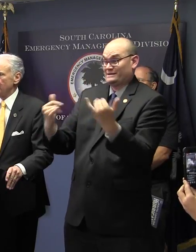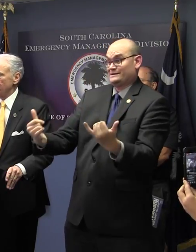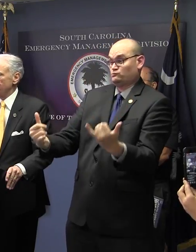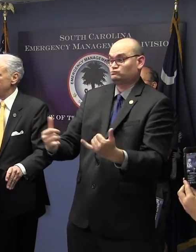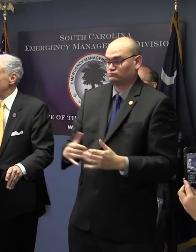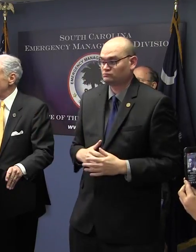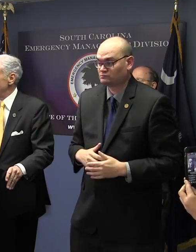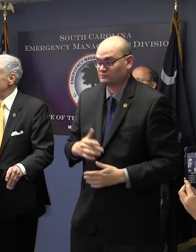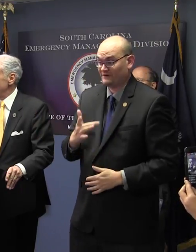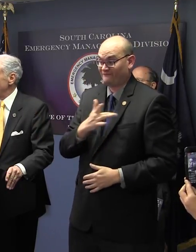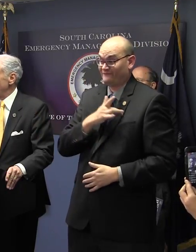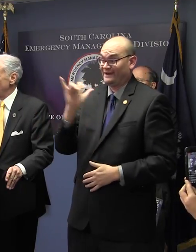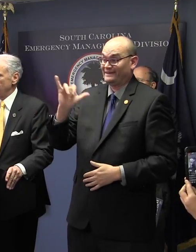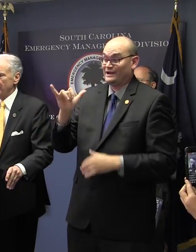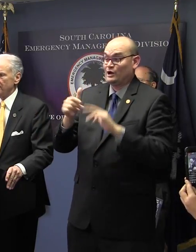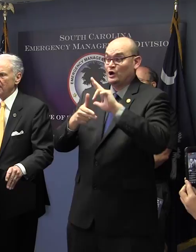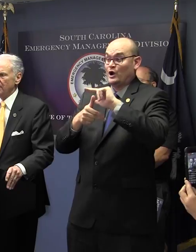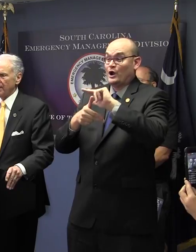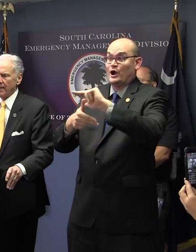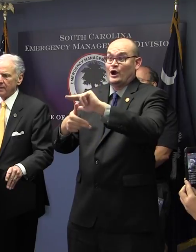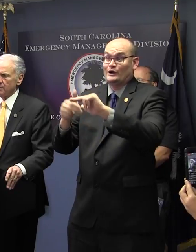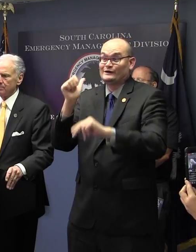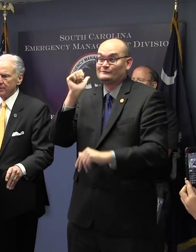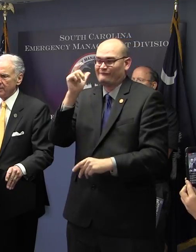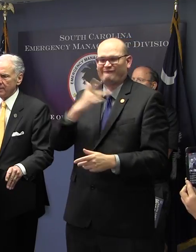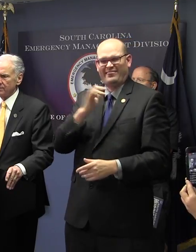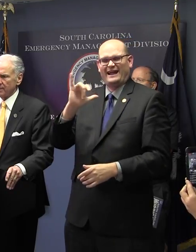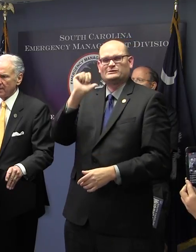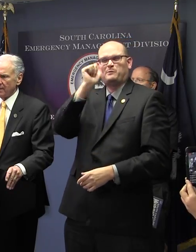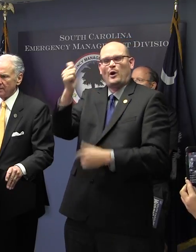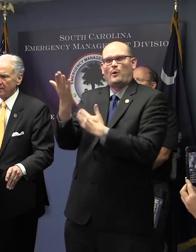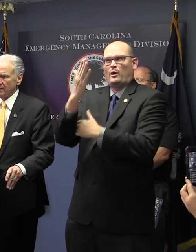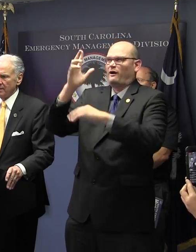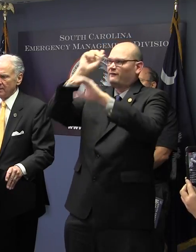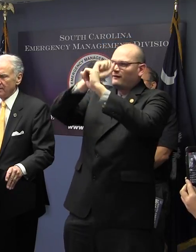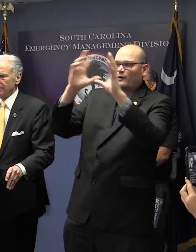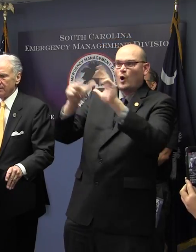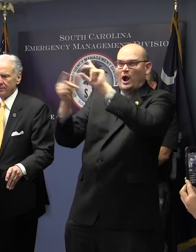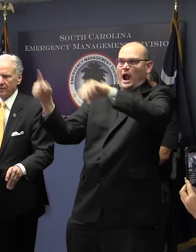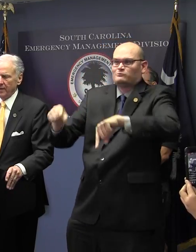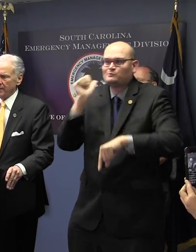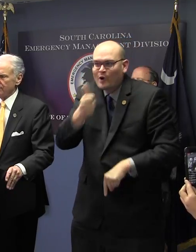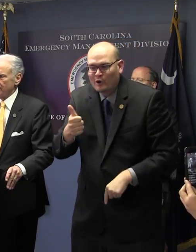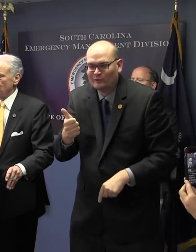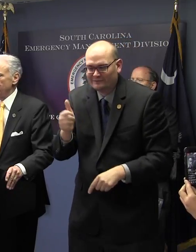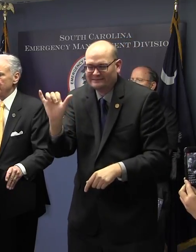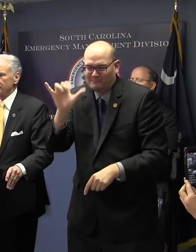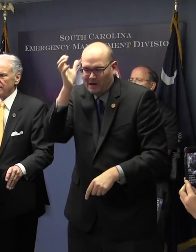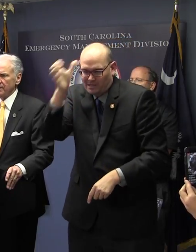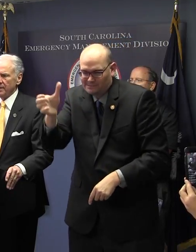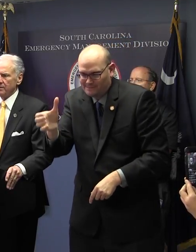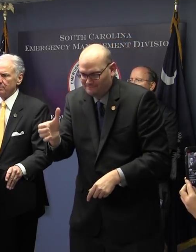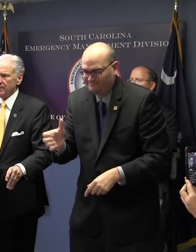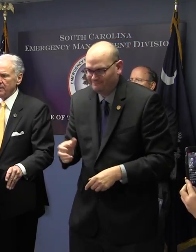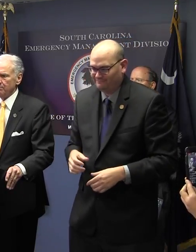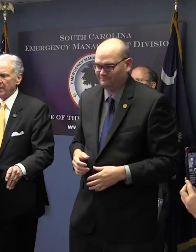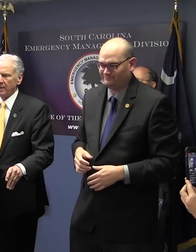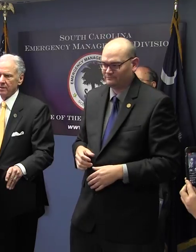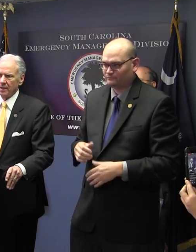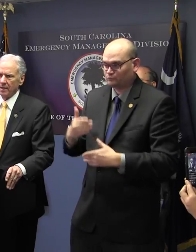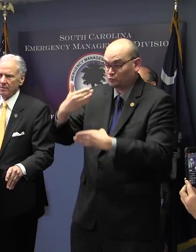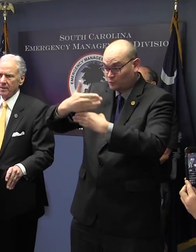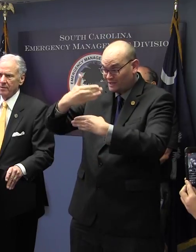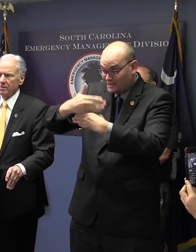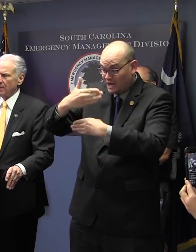have outdoor furniture that's loose and fly around, tie it up, put it inside. If you have windows that need to be